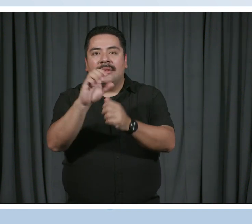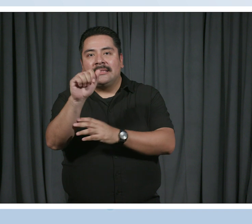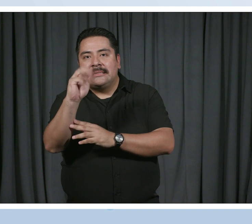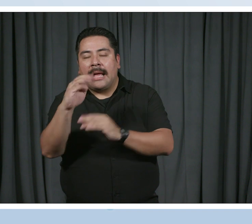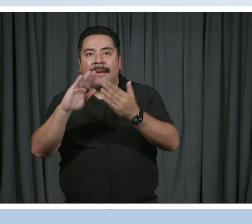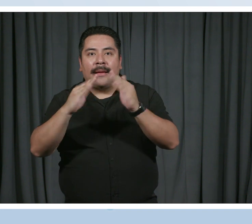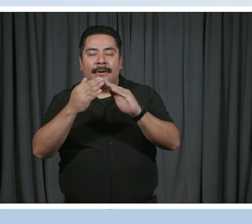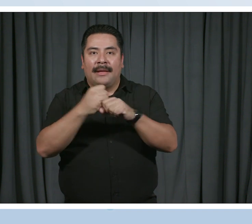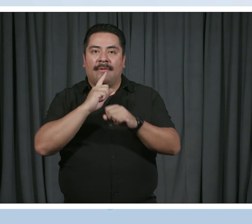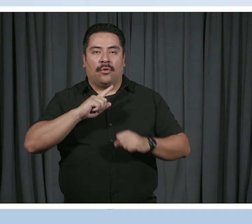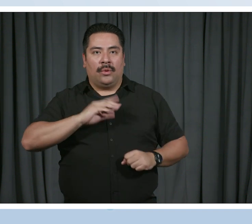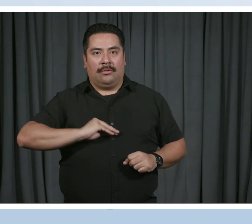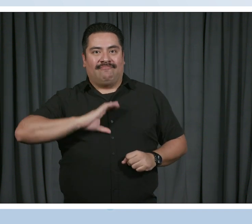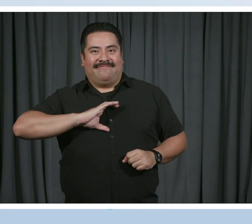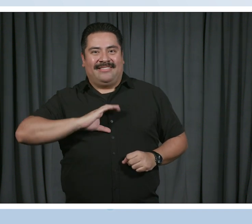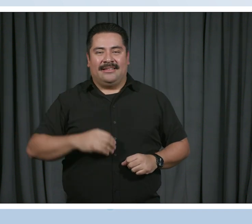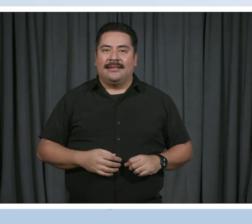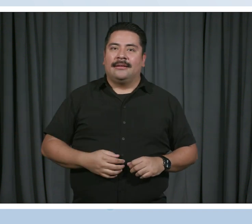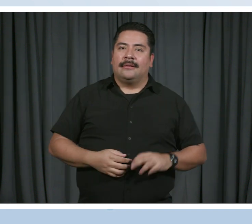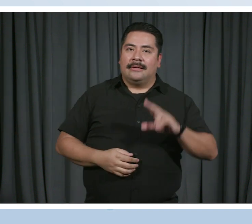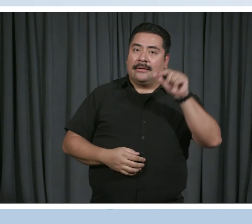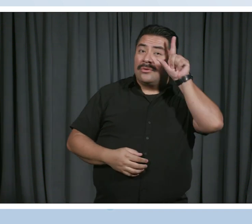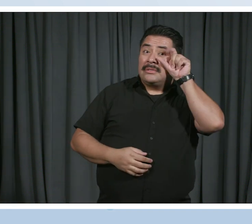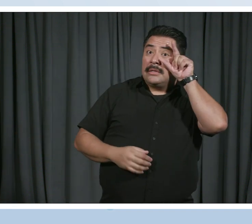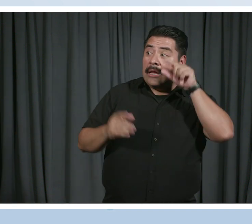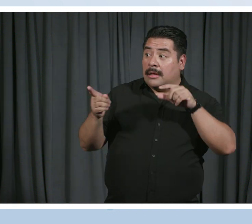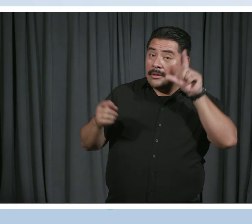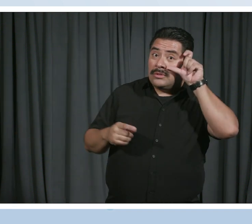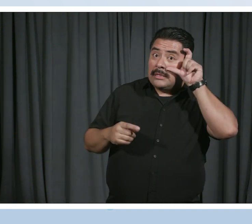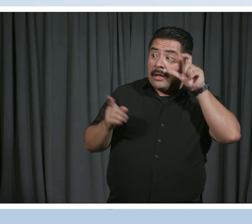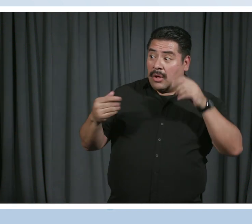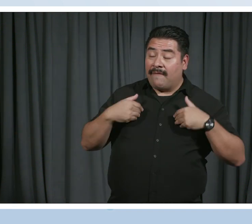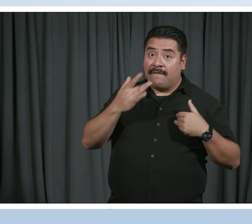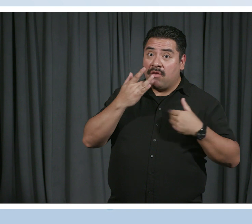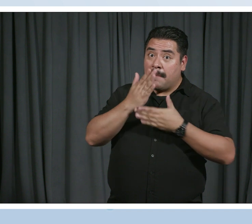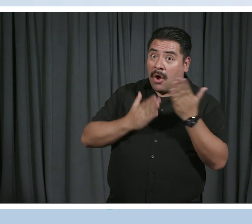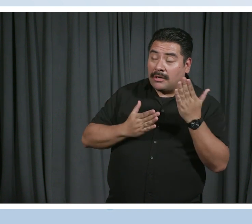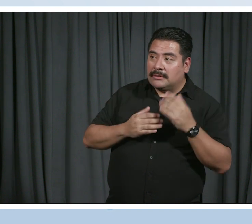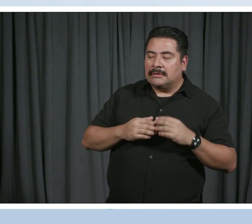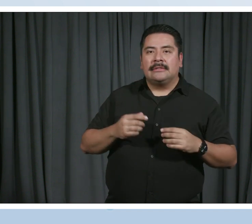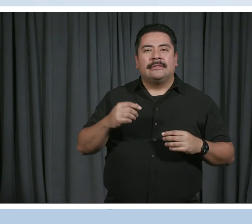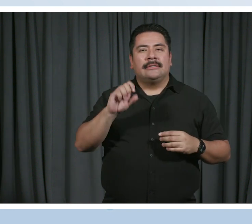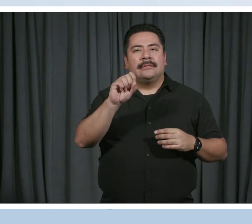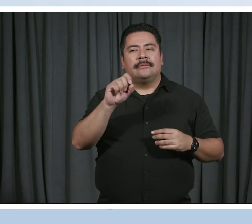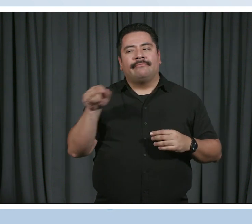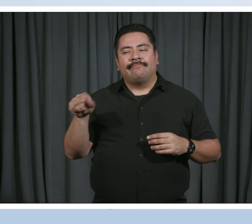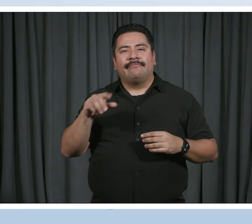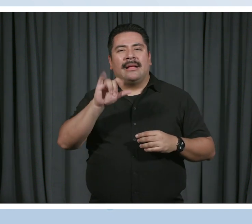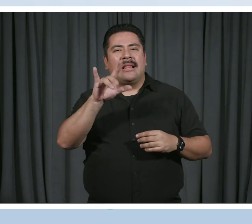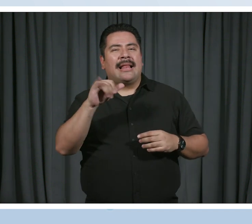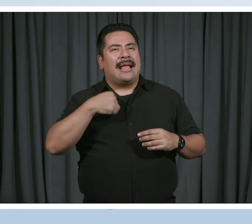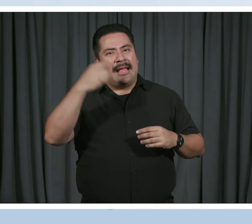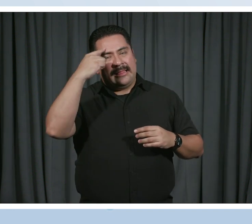that makes me feel really good. Do you have a favorite part of the poem? I think I think a lot about the part that